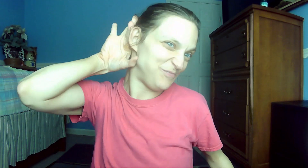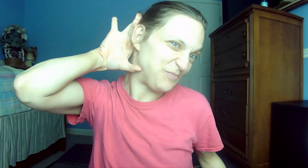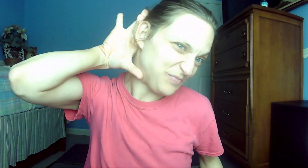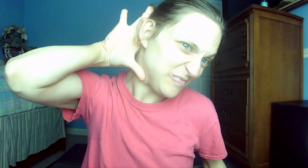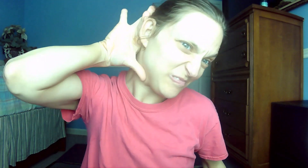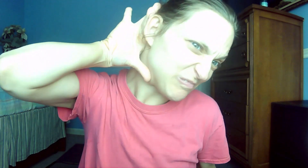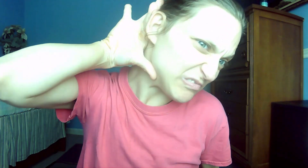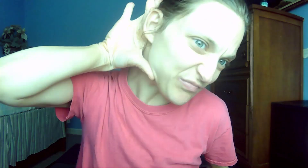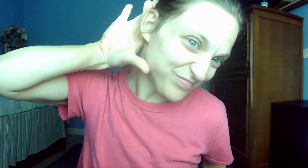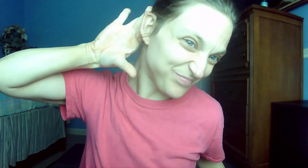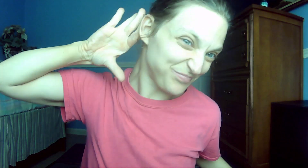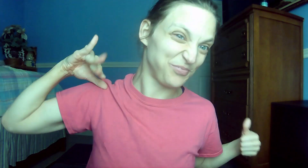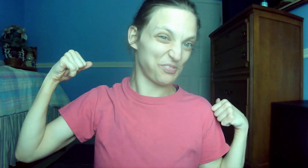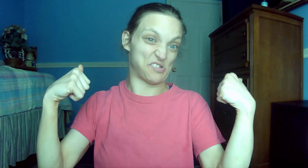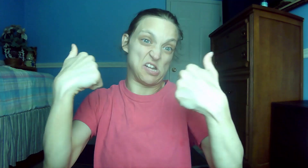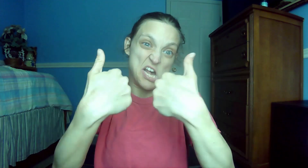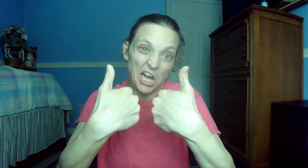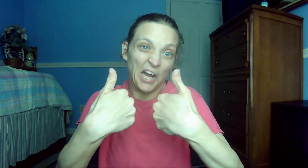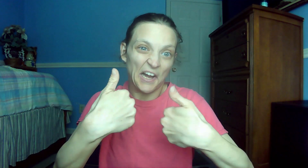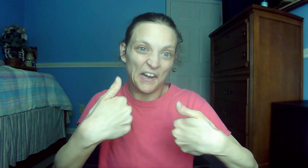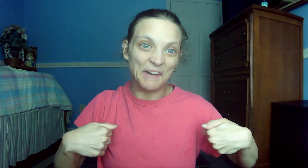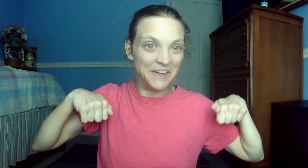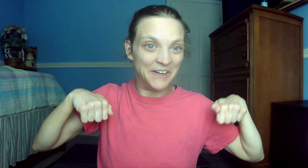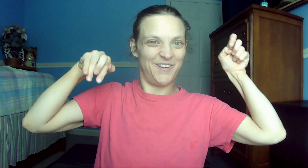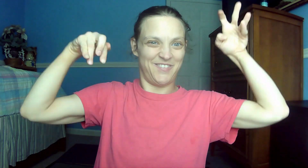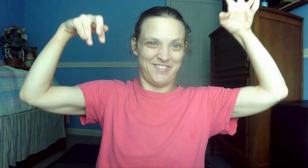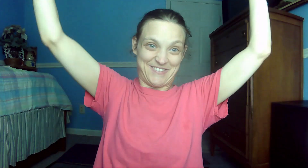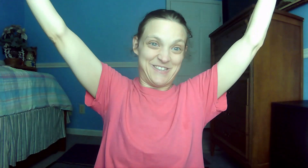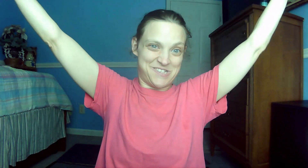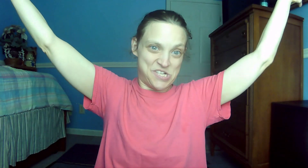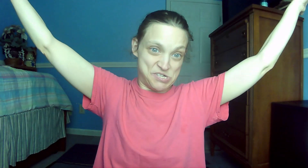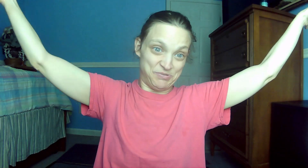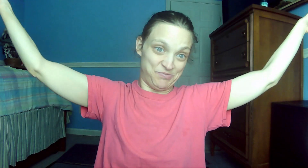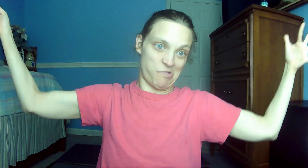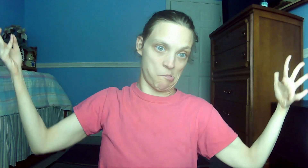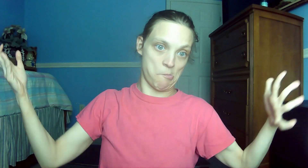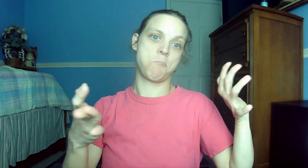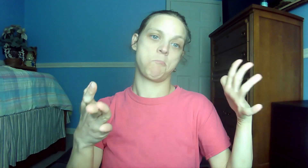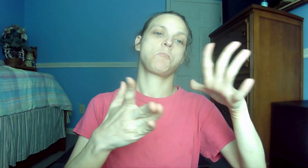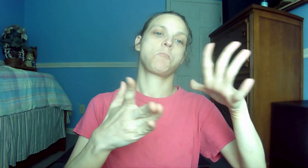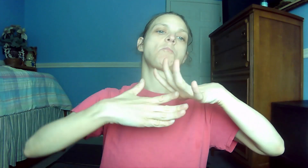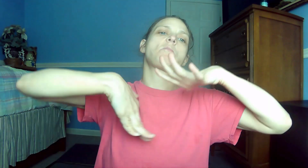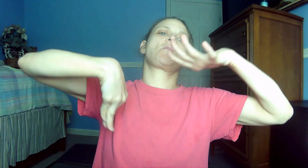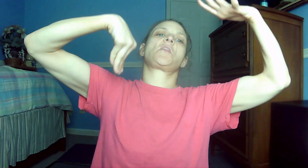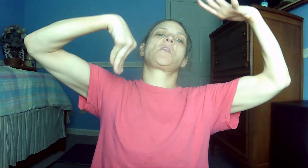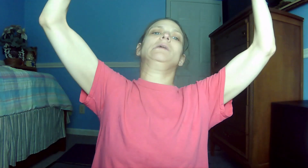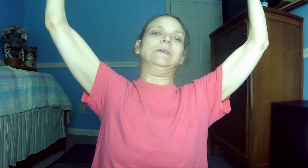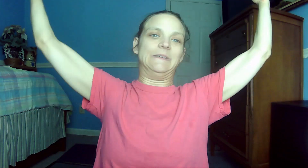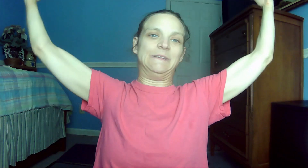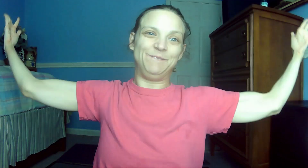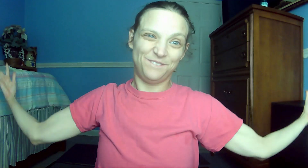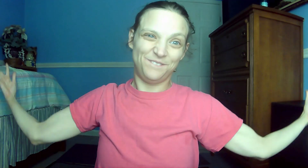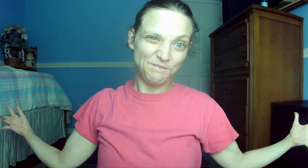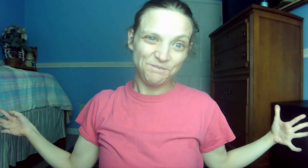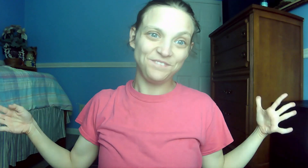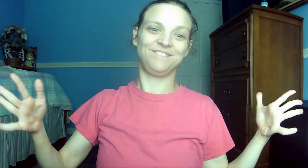the word about Christ. 4. Colossians 1.15 The sun is the image of the invisible God, the